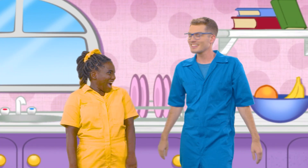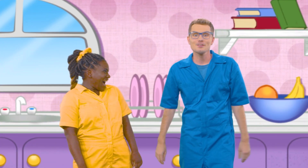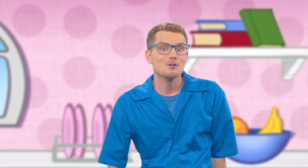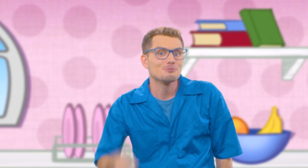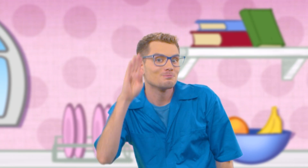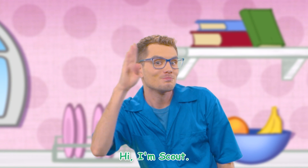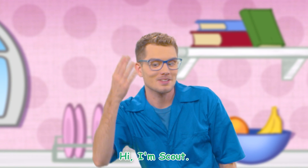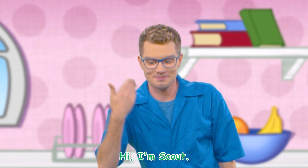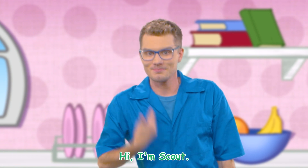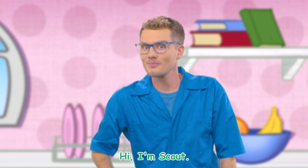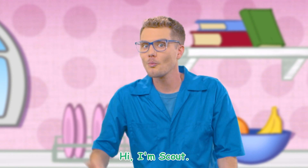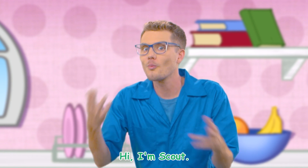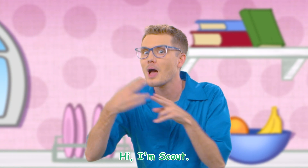Hi, I'm Scout